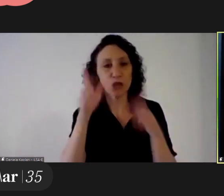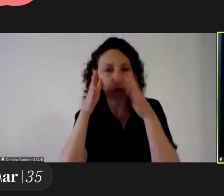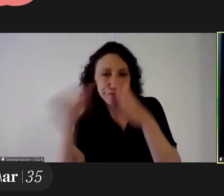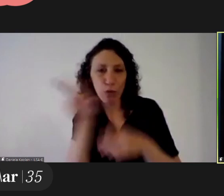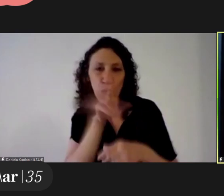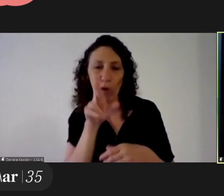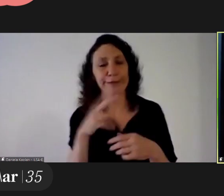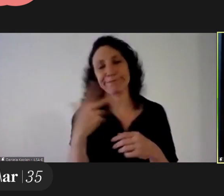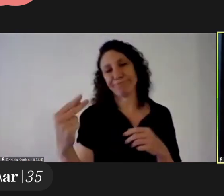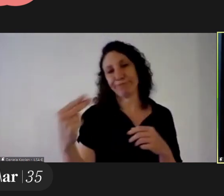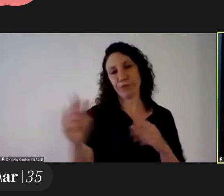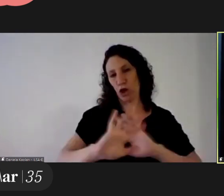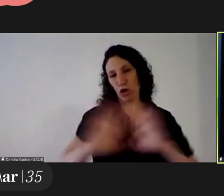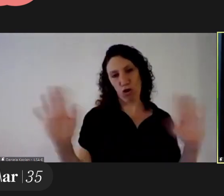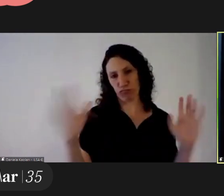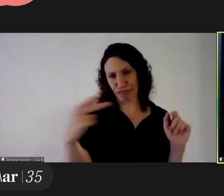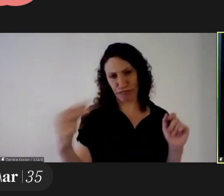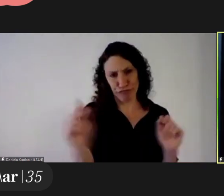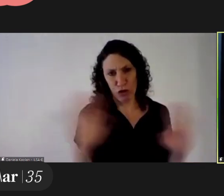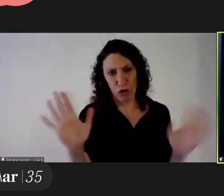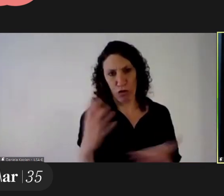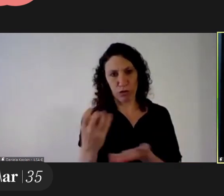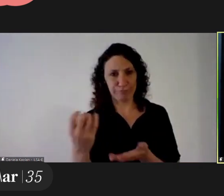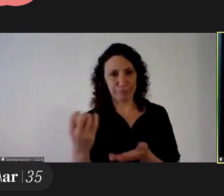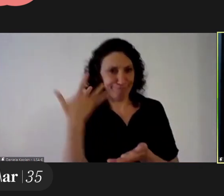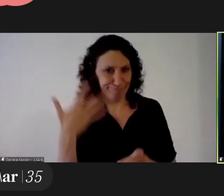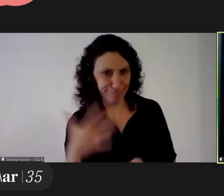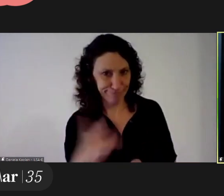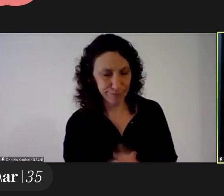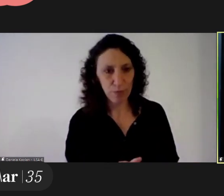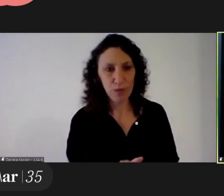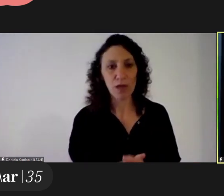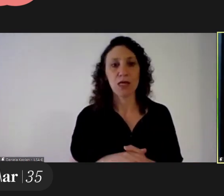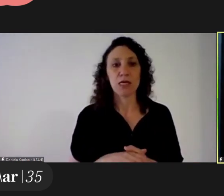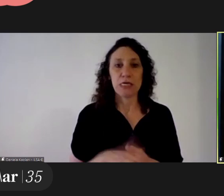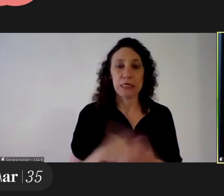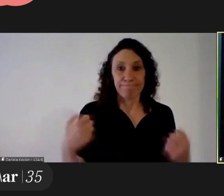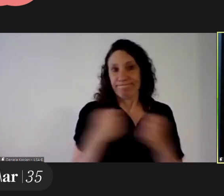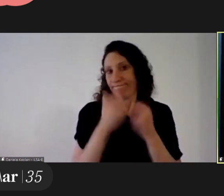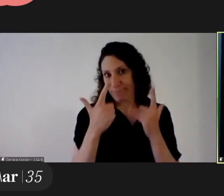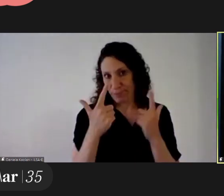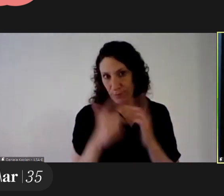of cinema made by women was not good there was no good for that